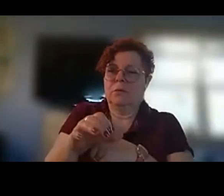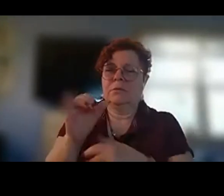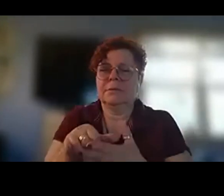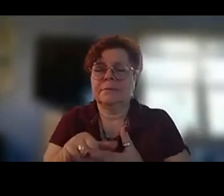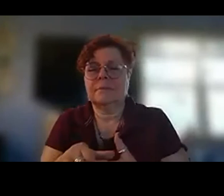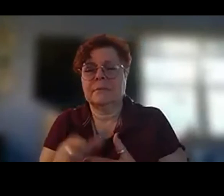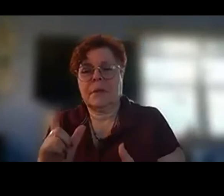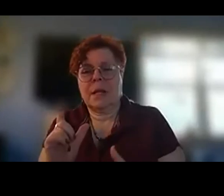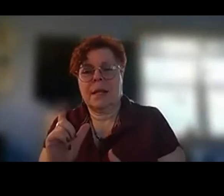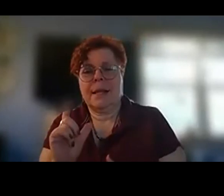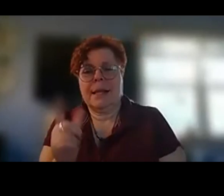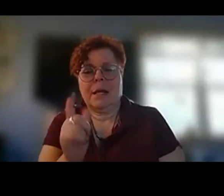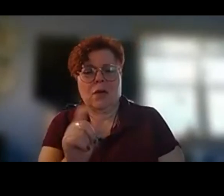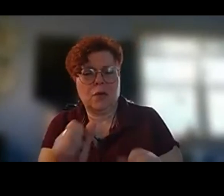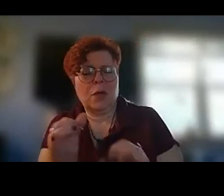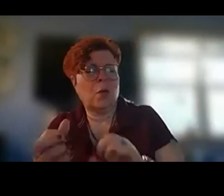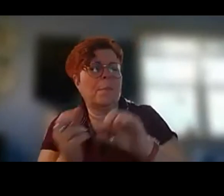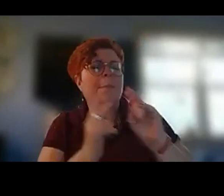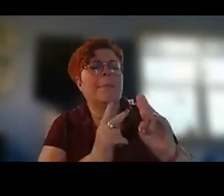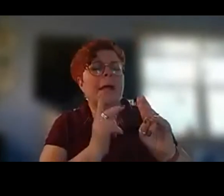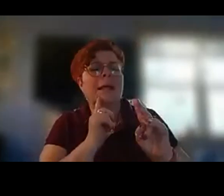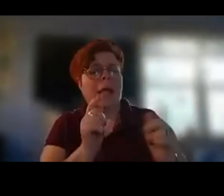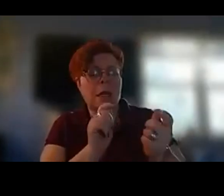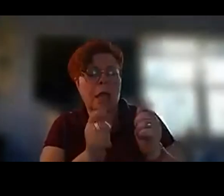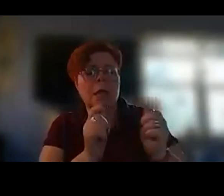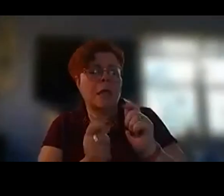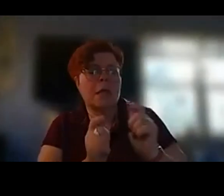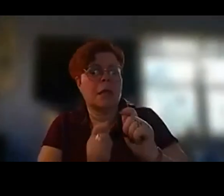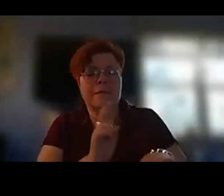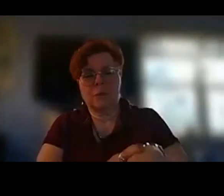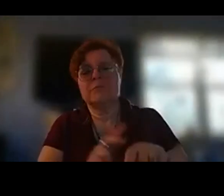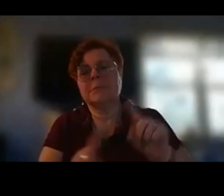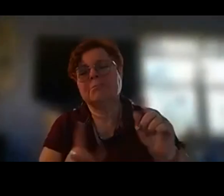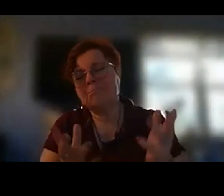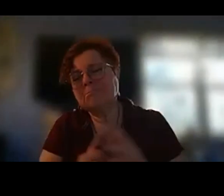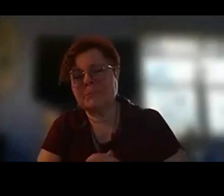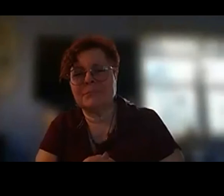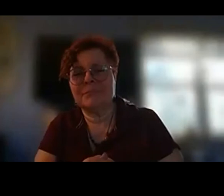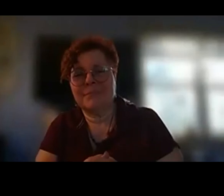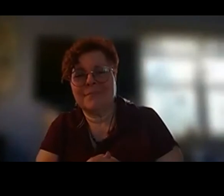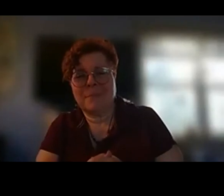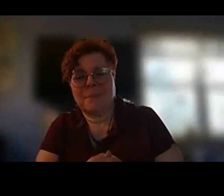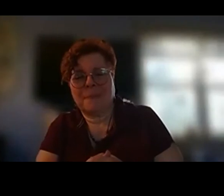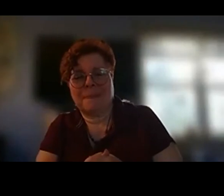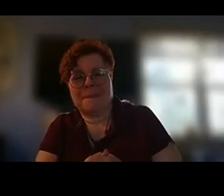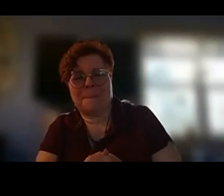on uh you can go back and tweak and so forth but as as one of us has mentioned